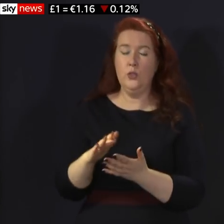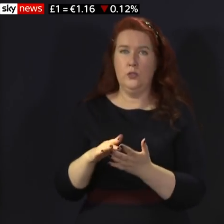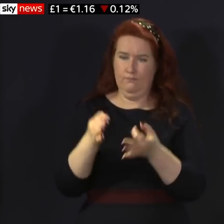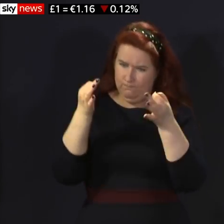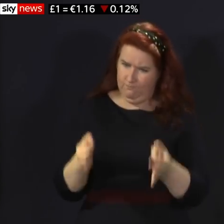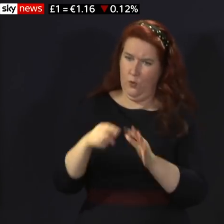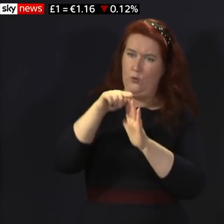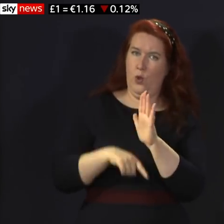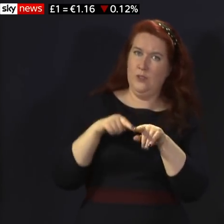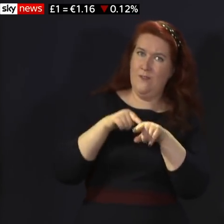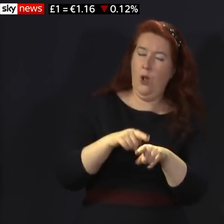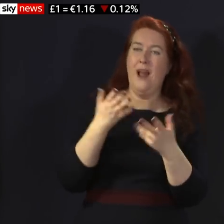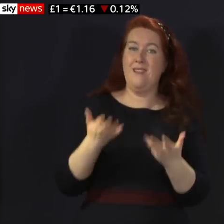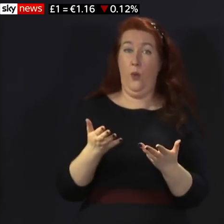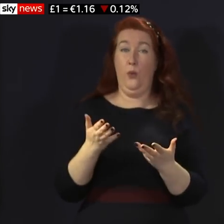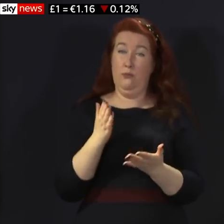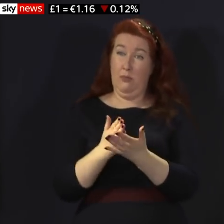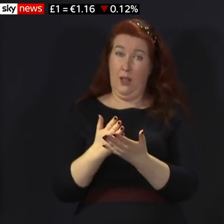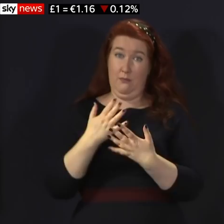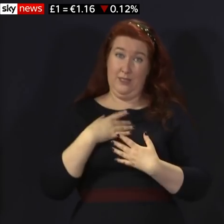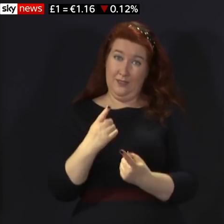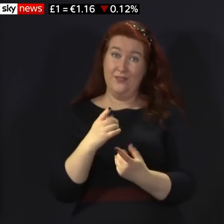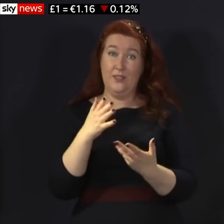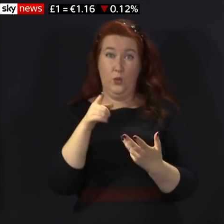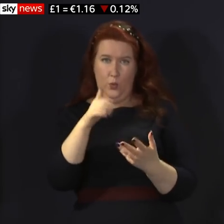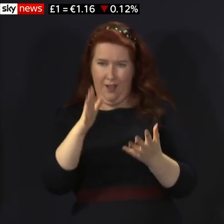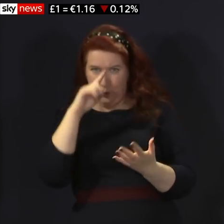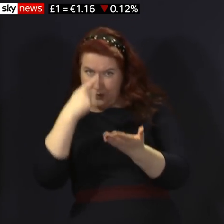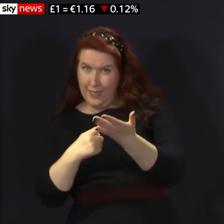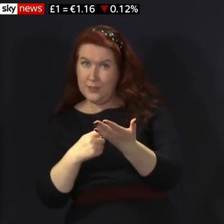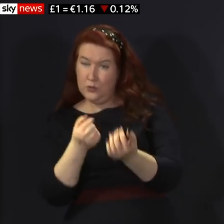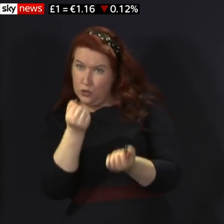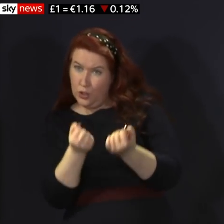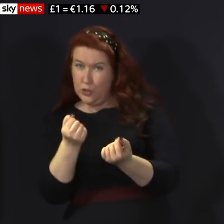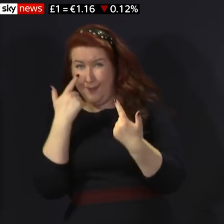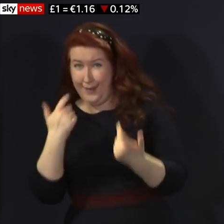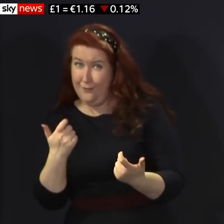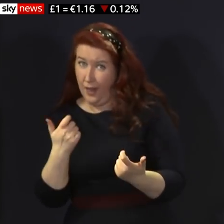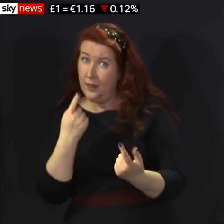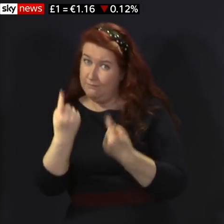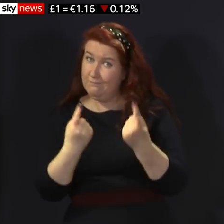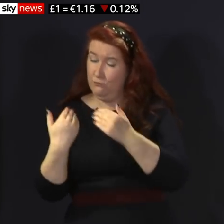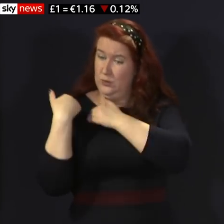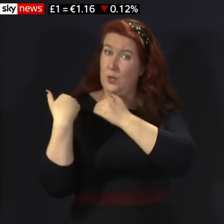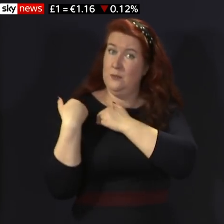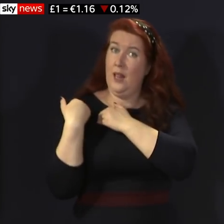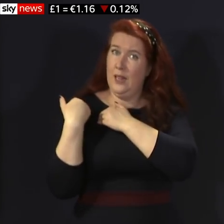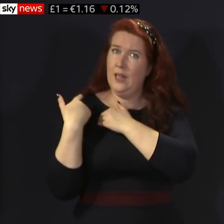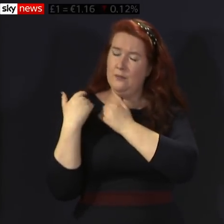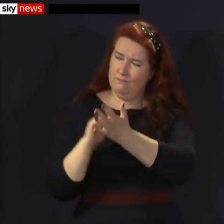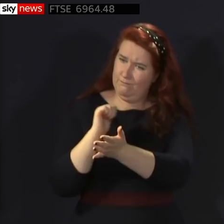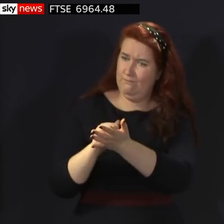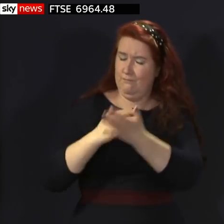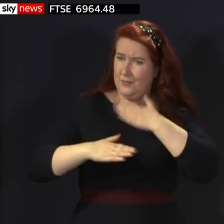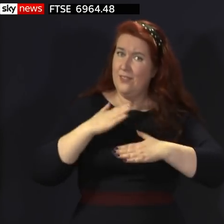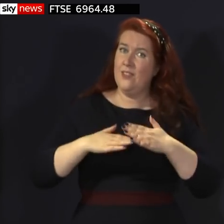past year. But getting away from that, back to the exercising of personal judgment, is an essential part of that gradual